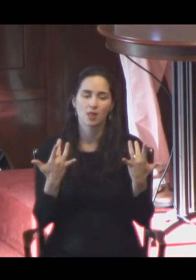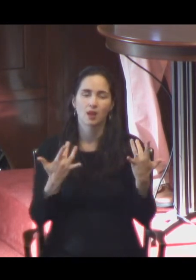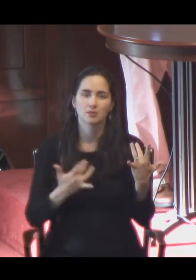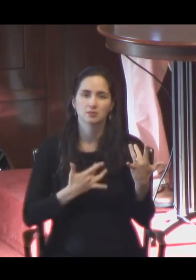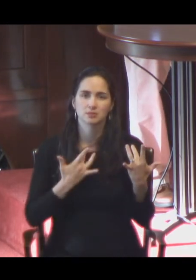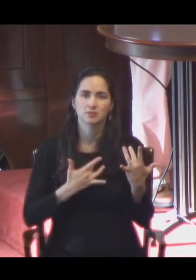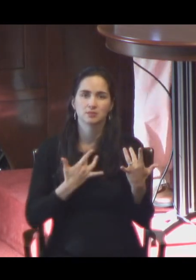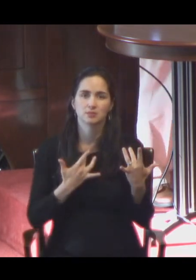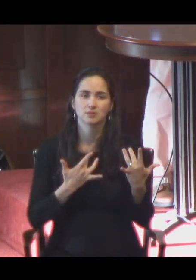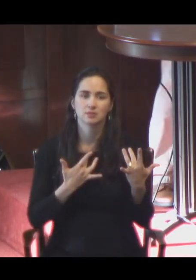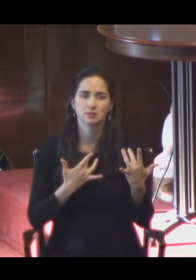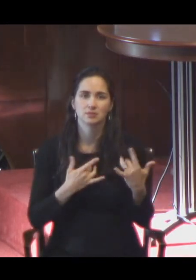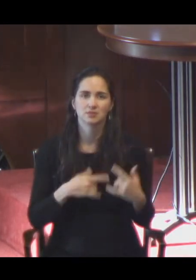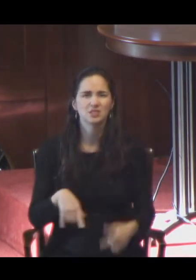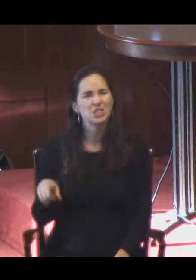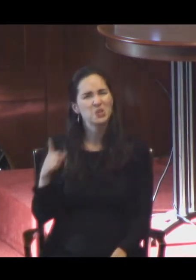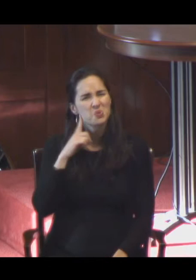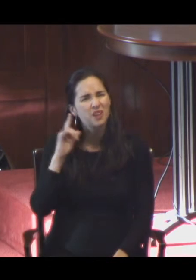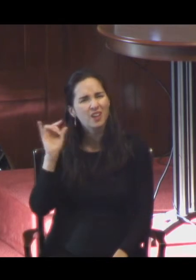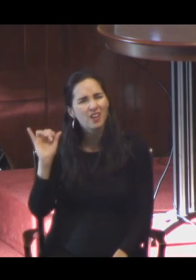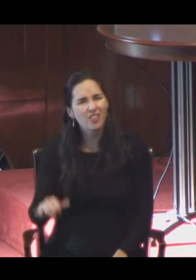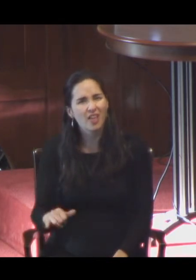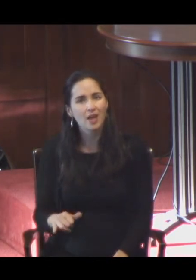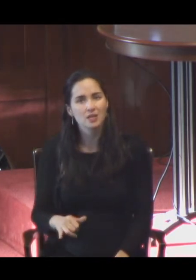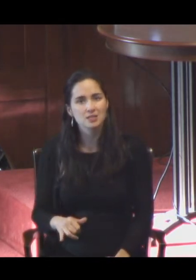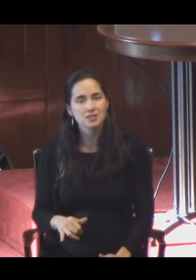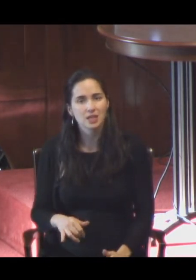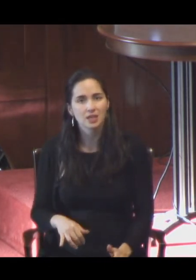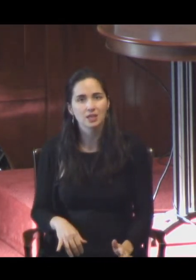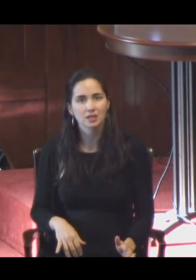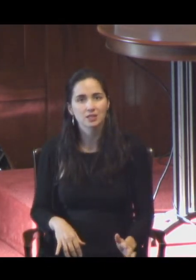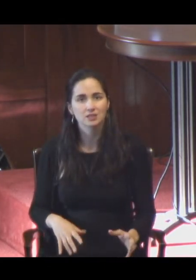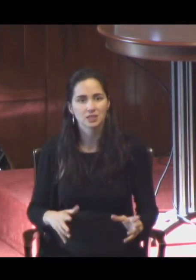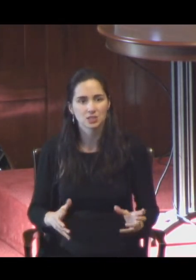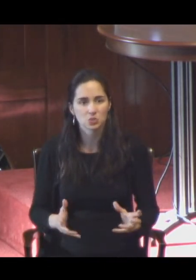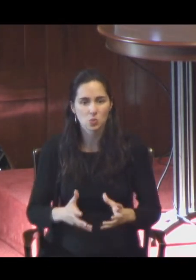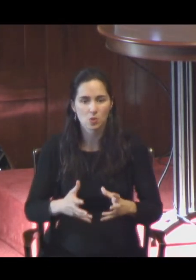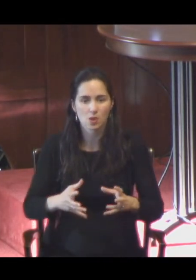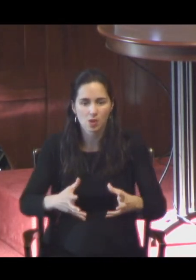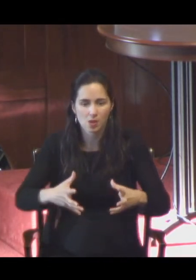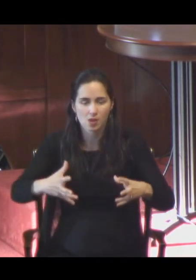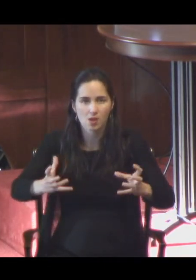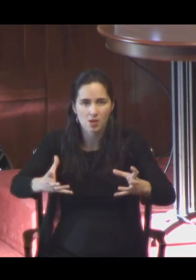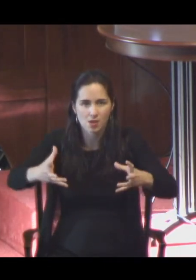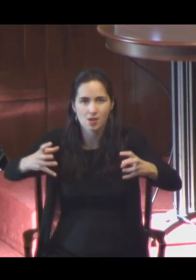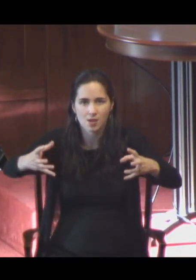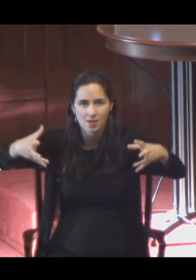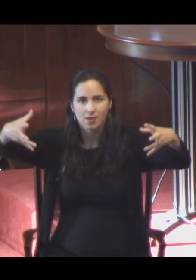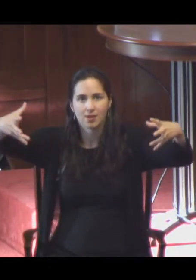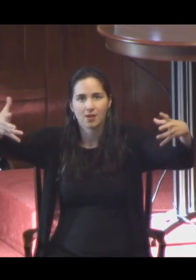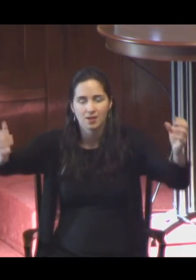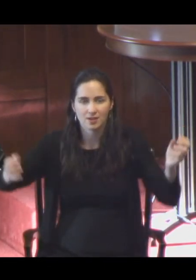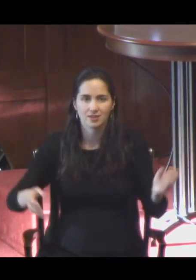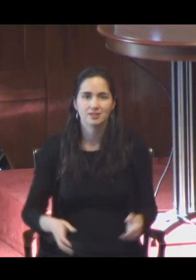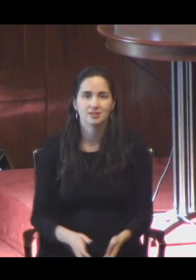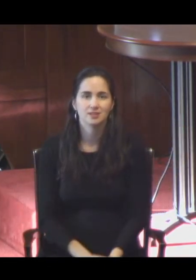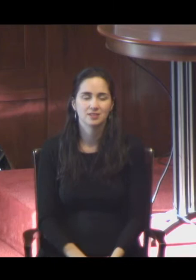So you hear this growing, growing, swelling kind of tension in this figure. Da-da-da-da-da-da